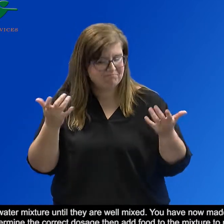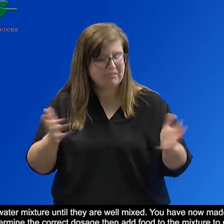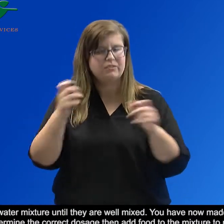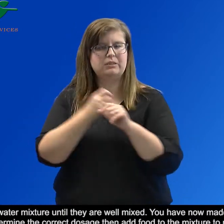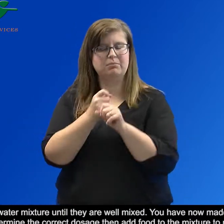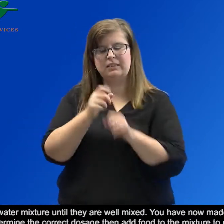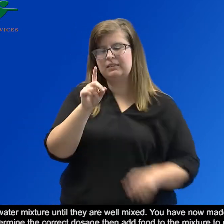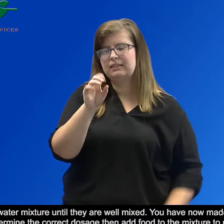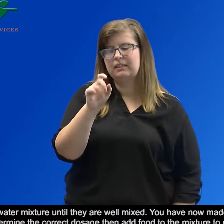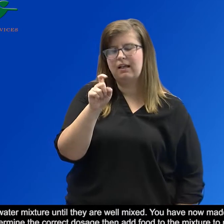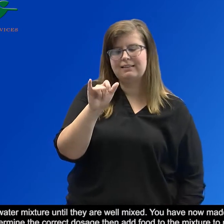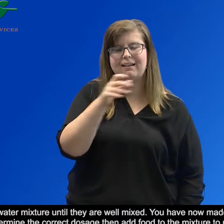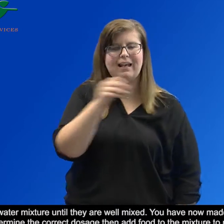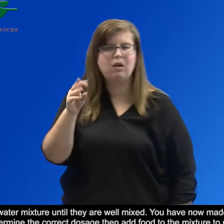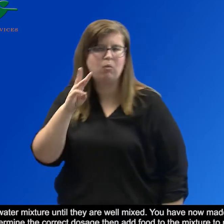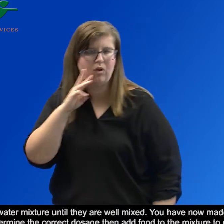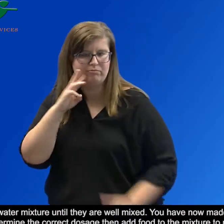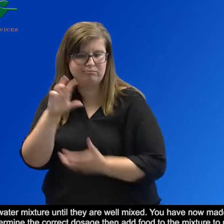made the doxycycline and water mixture.